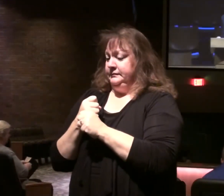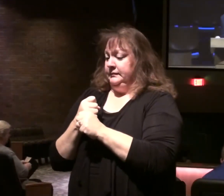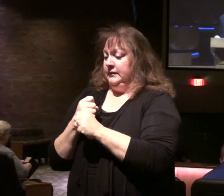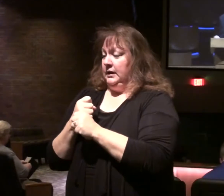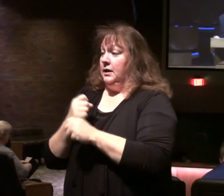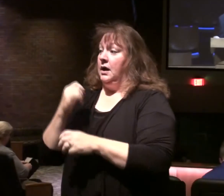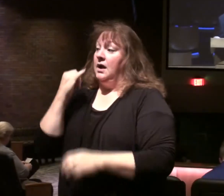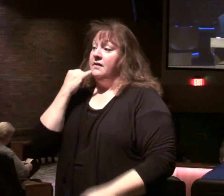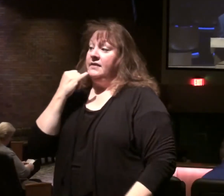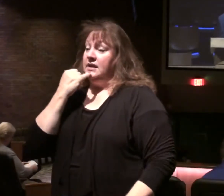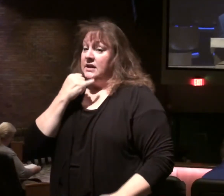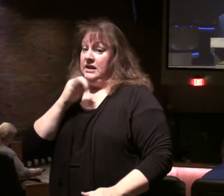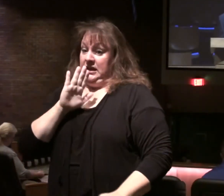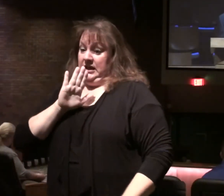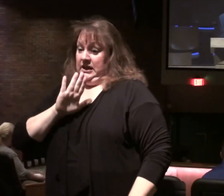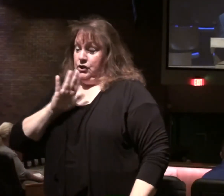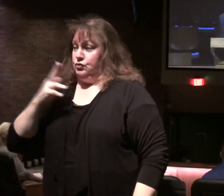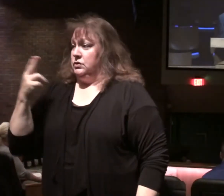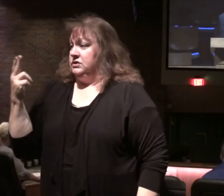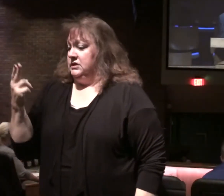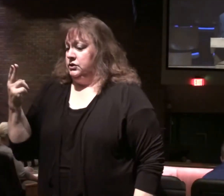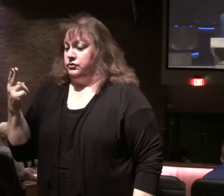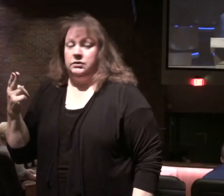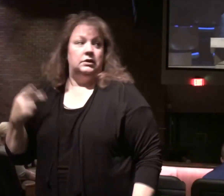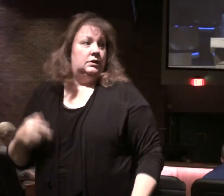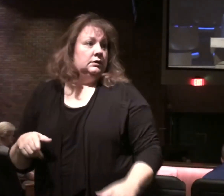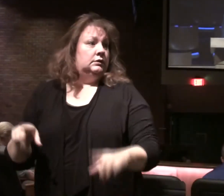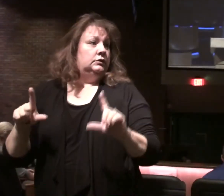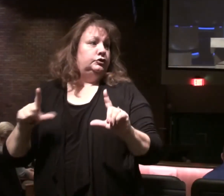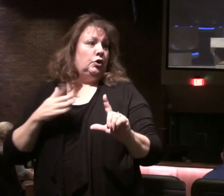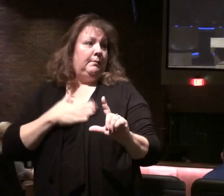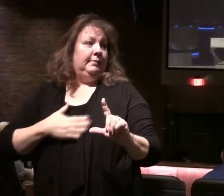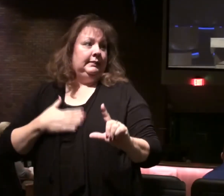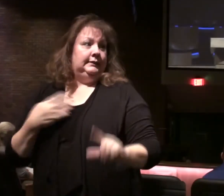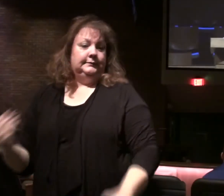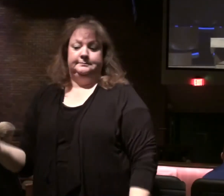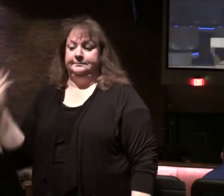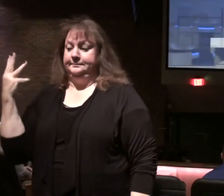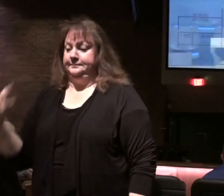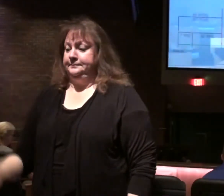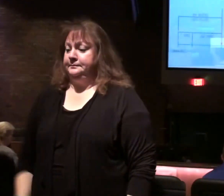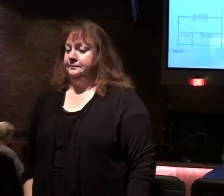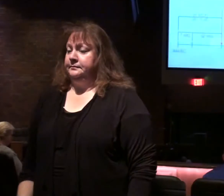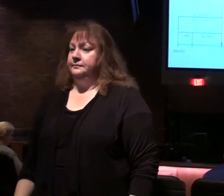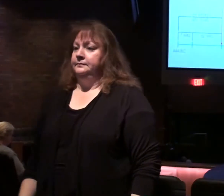Israel's history. If have that 70 weeks chart, you can put that up.